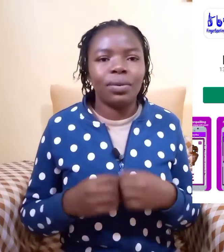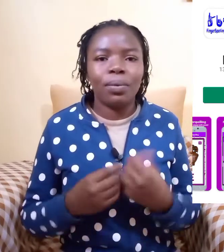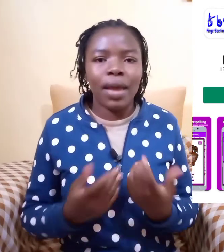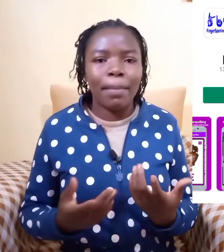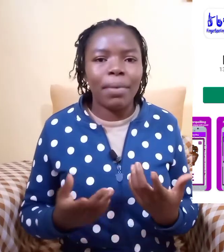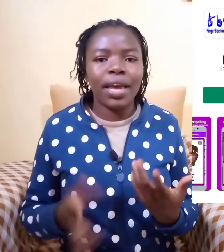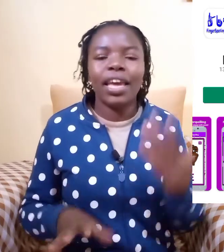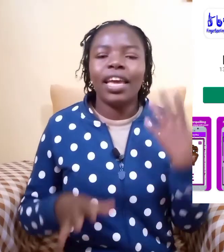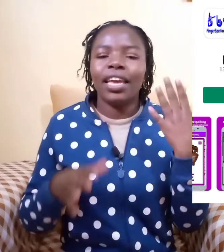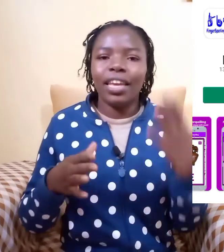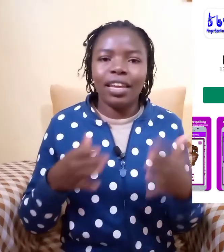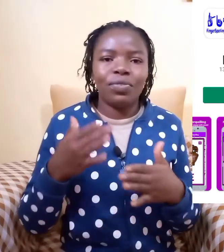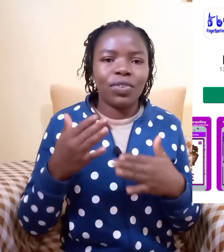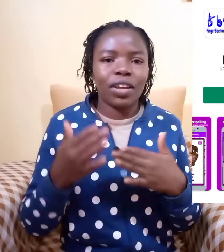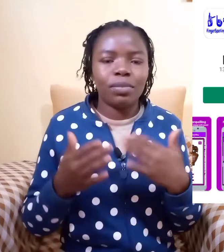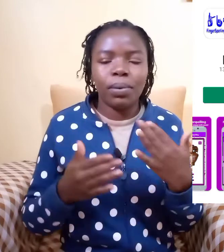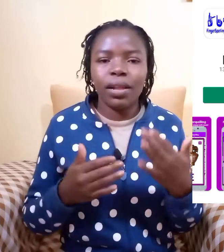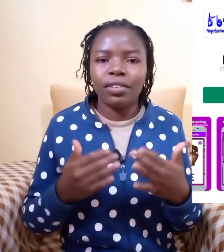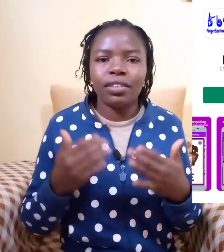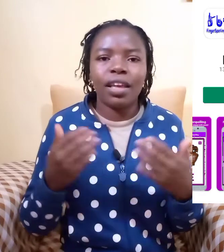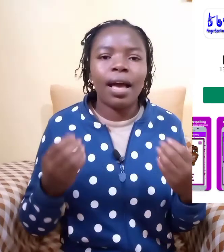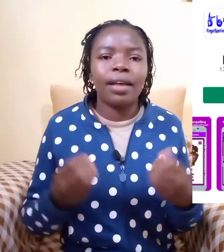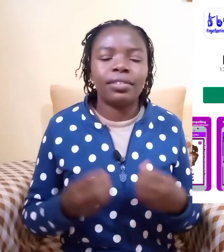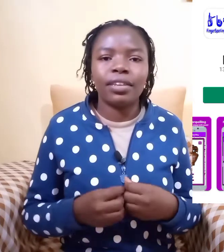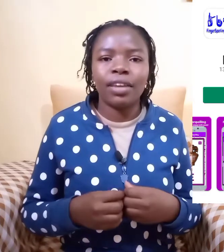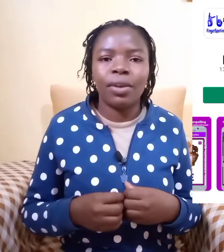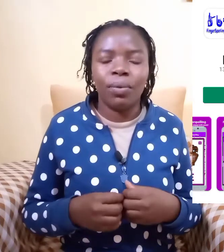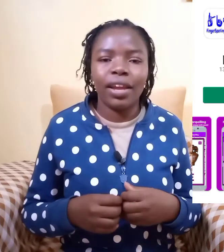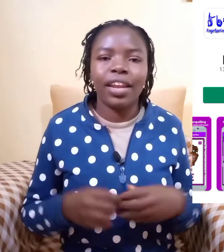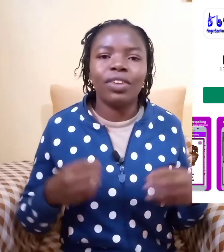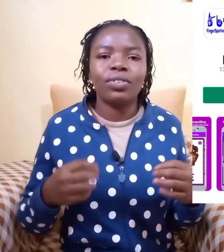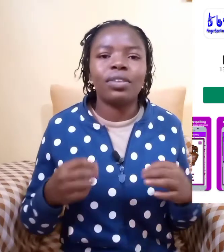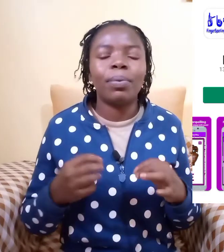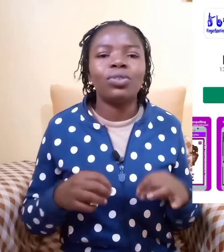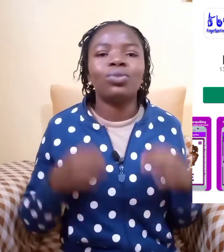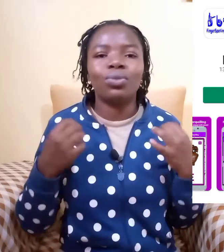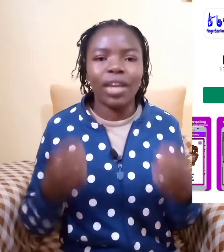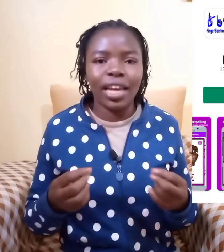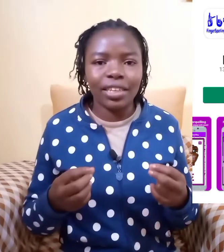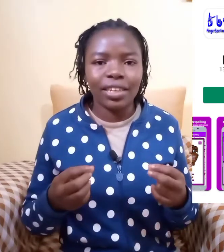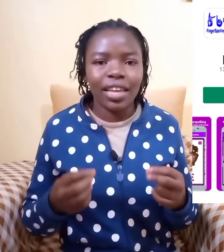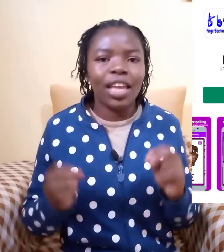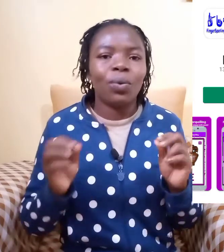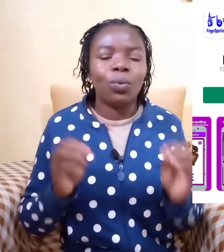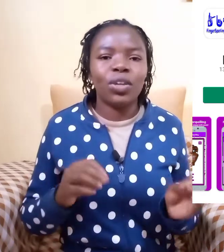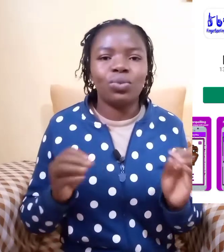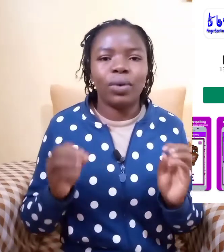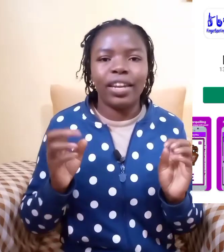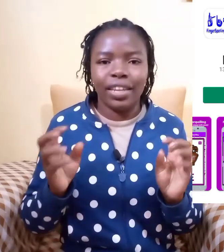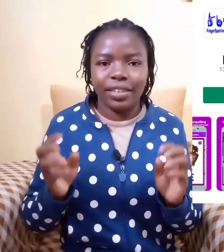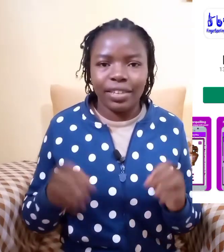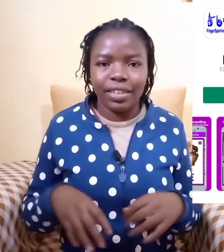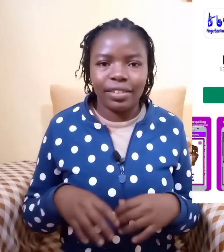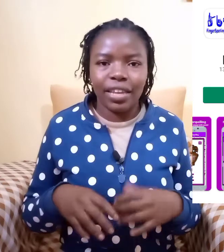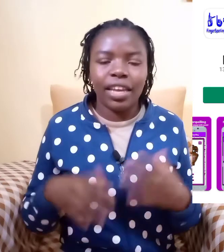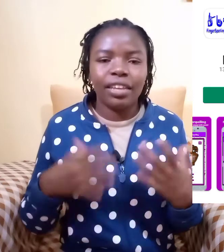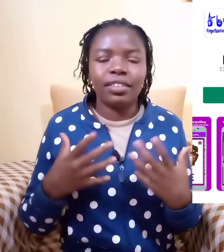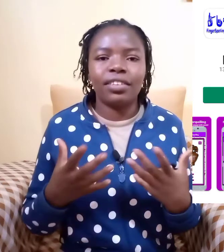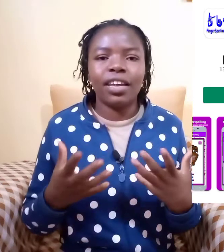whereby it fingerspells a certain word and you're supposed to write which word it is it is